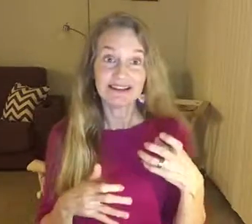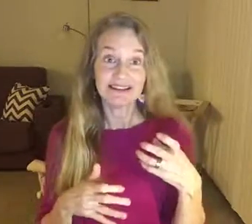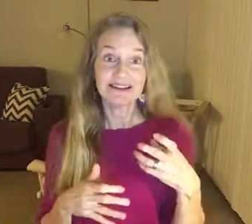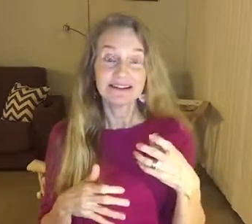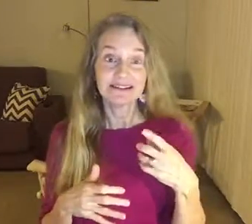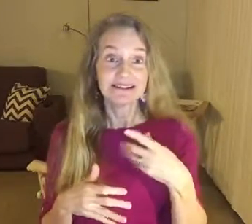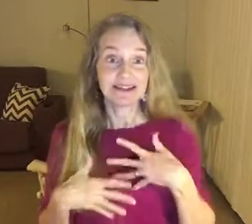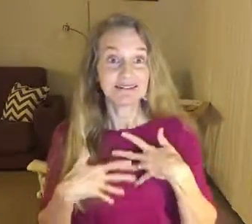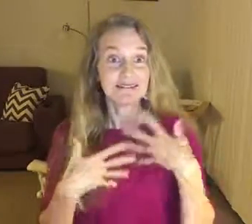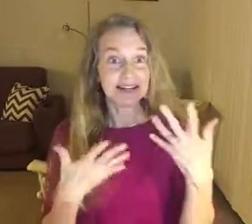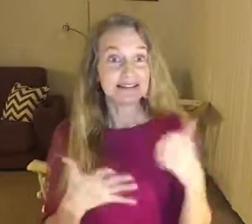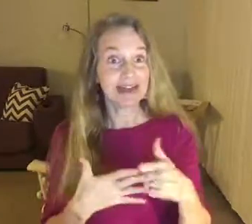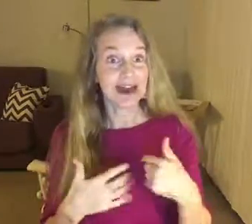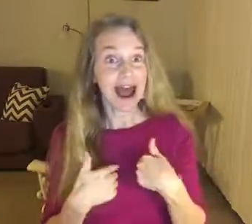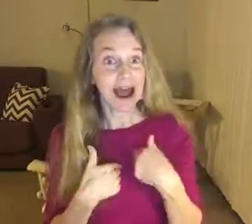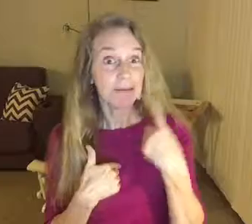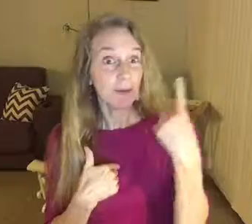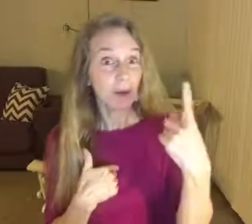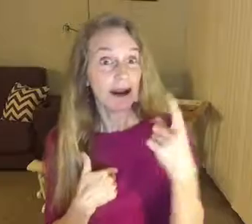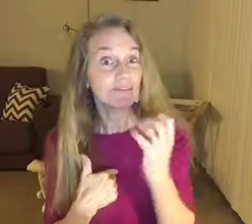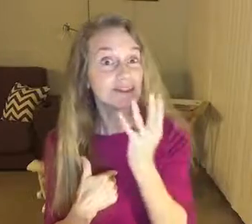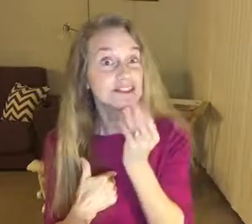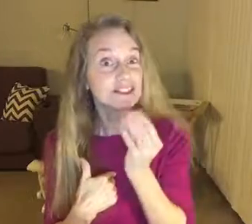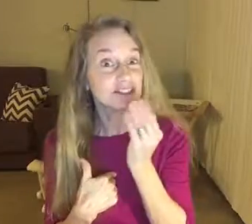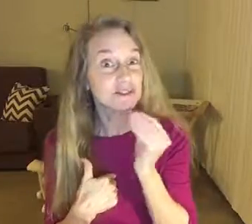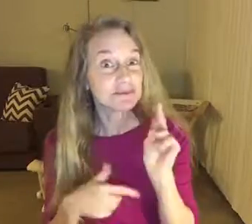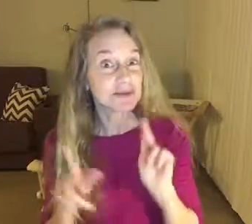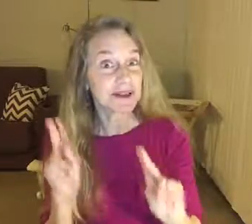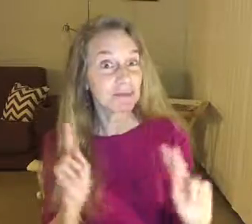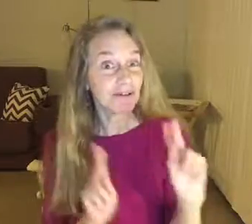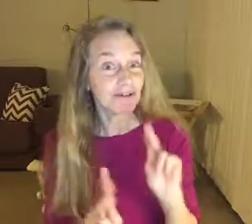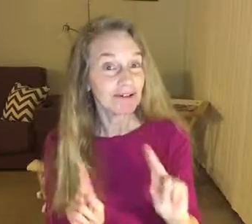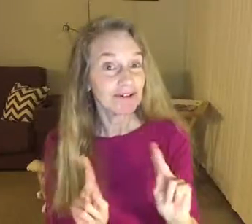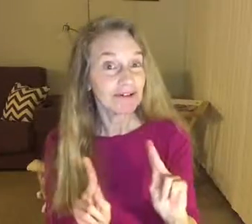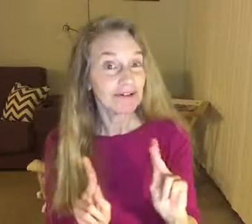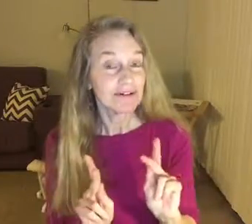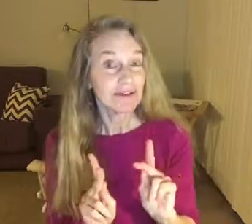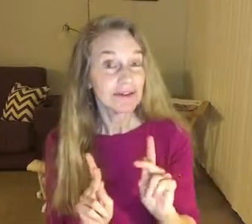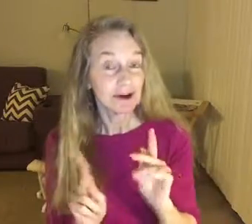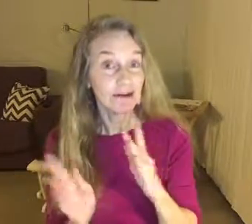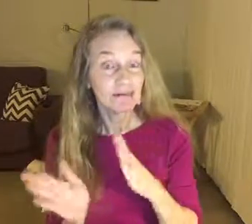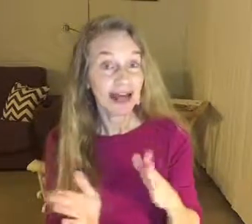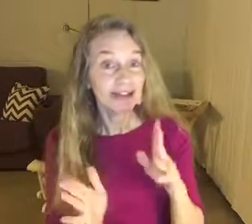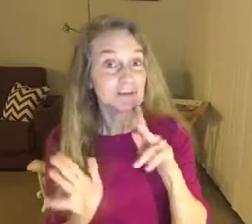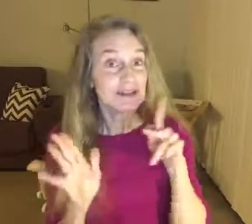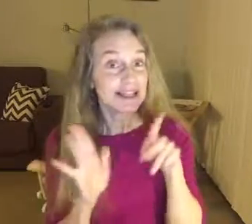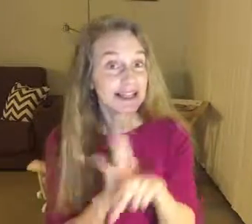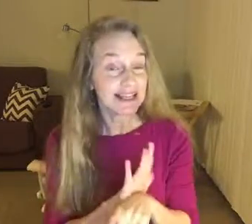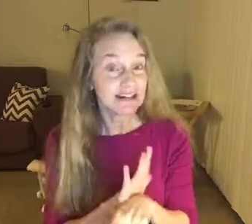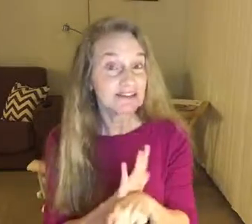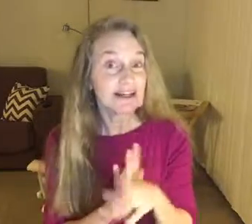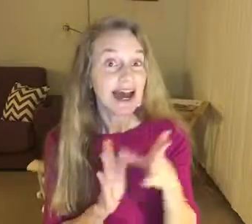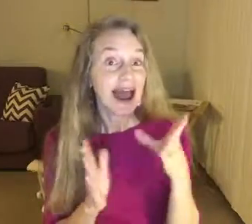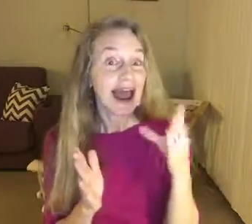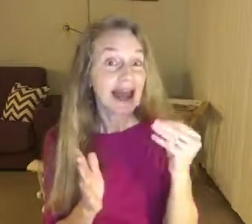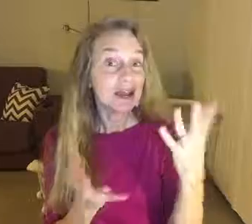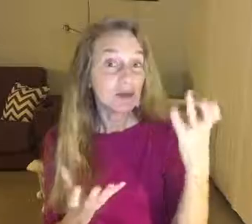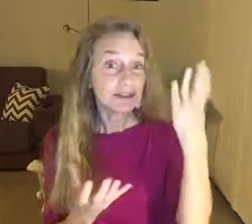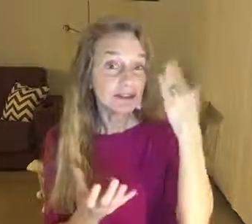the fact that I'm one of the choose people, that are afraid to be killed, and you want to